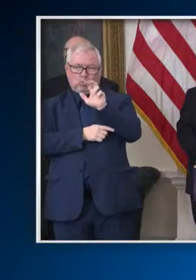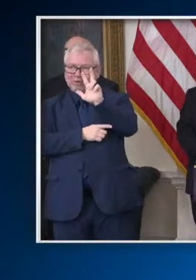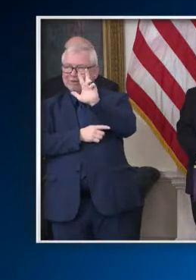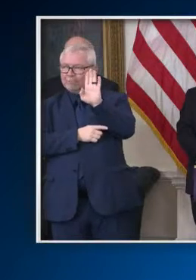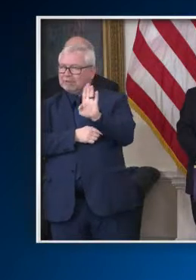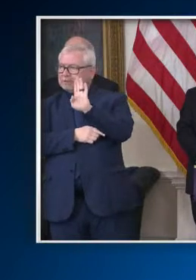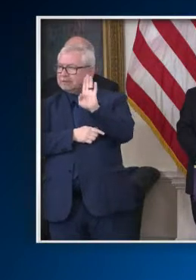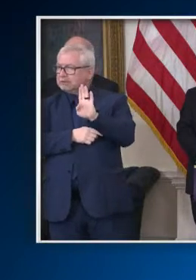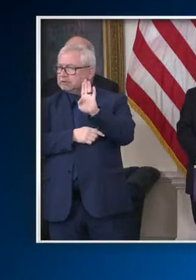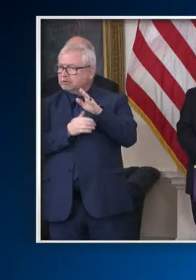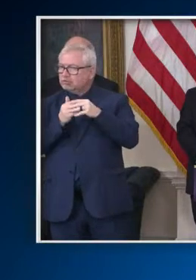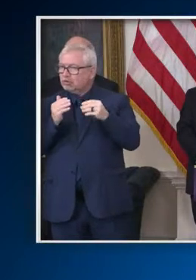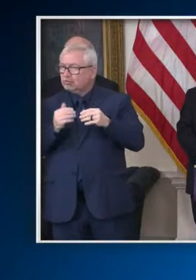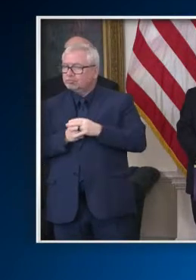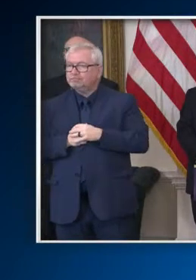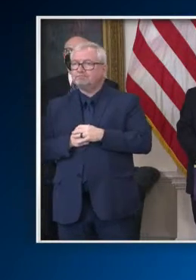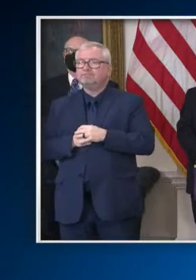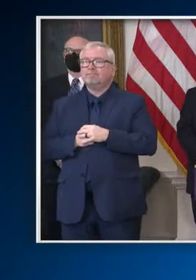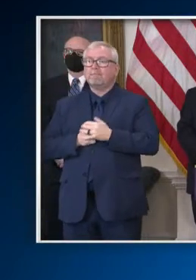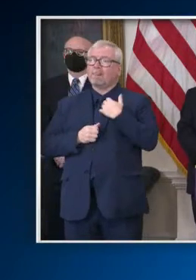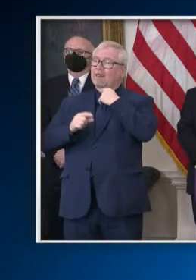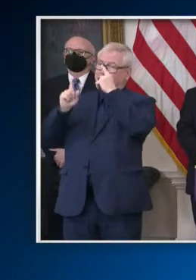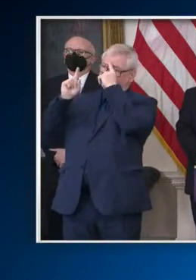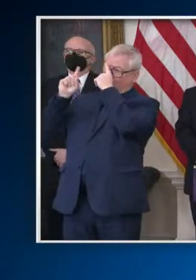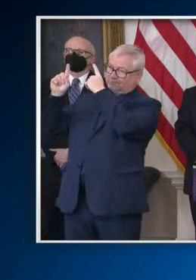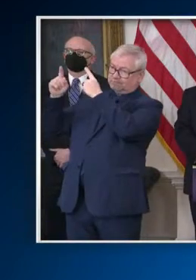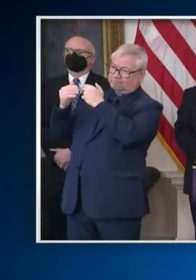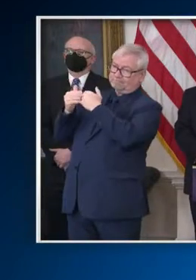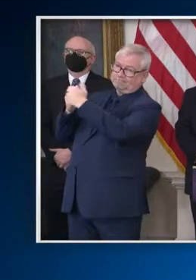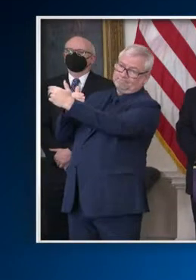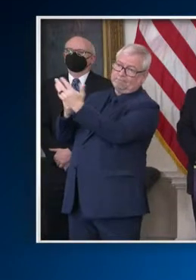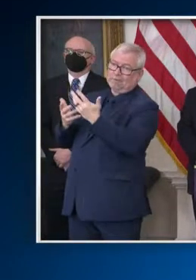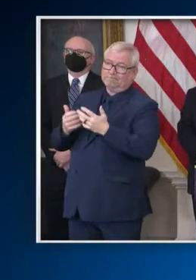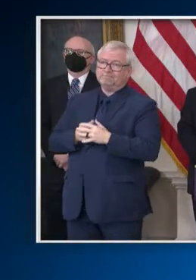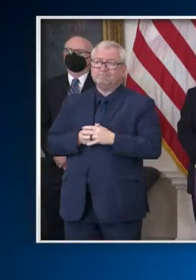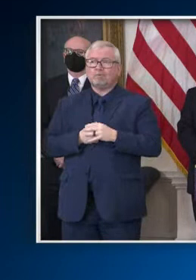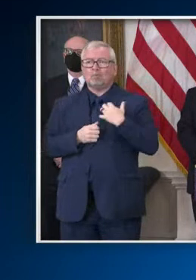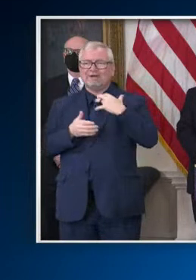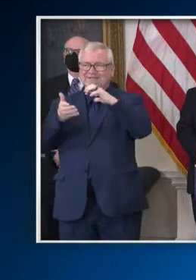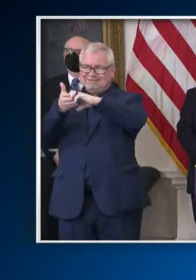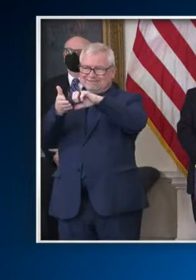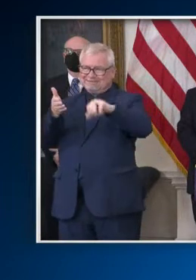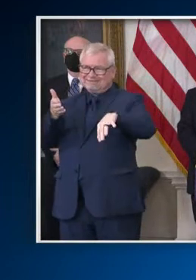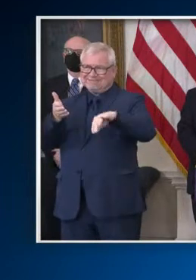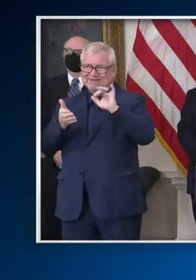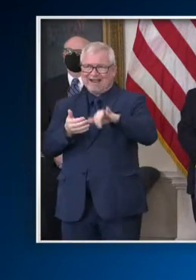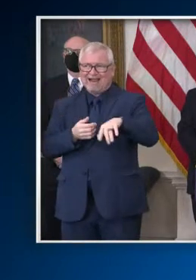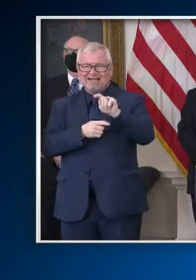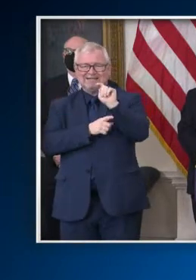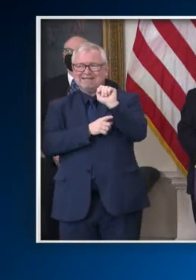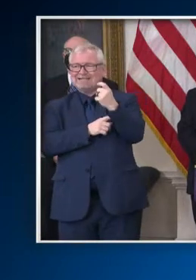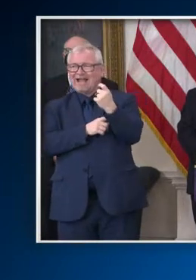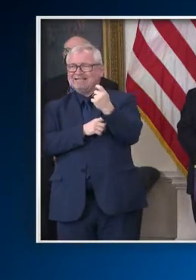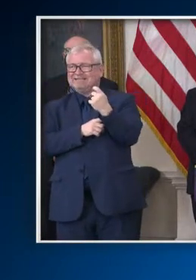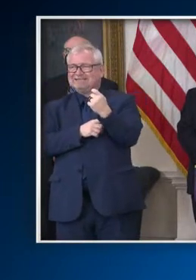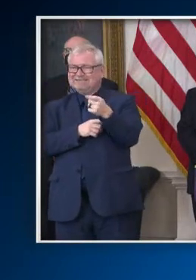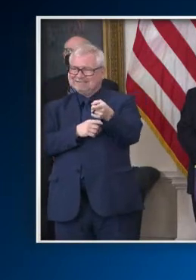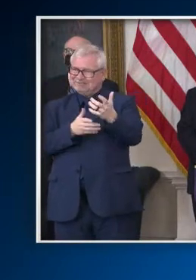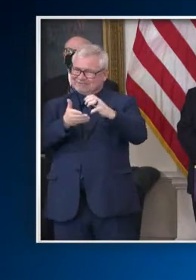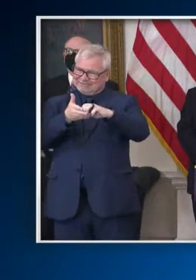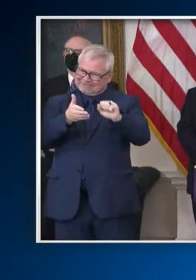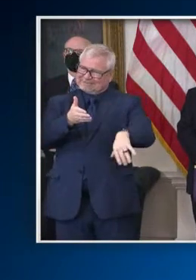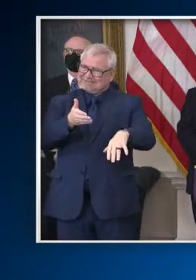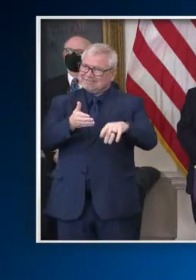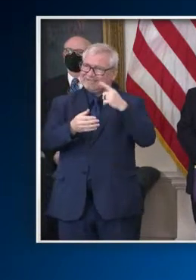Our initiative will eliminate the taxation of all income for Maryland retirees by responsibly phasing in